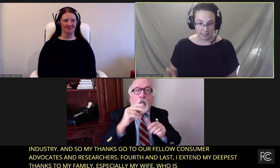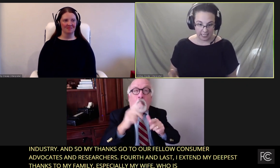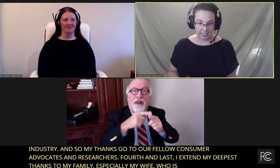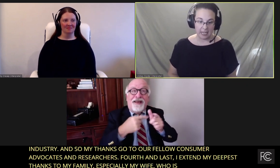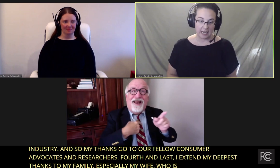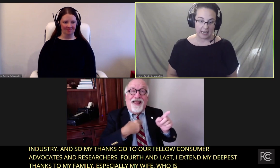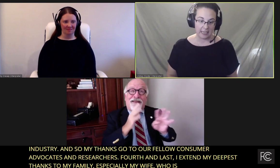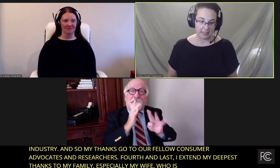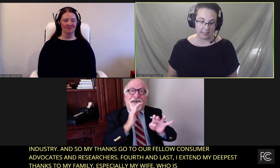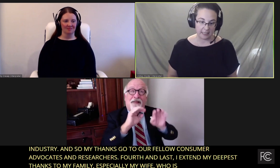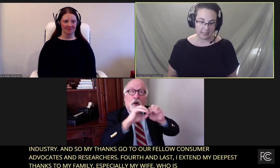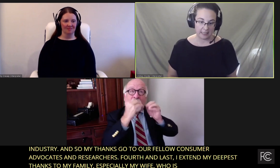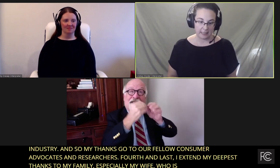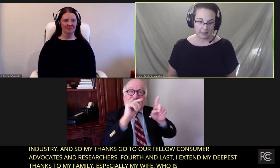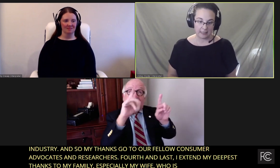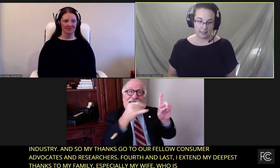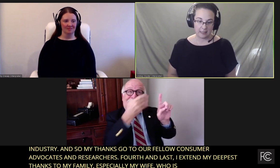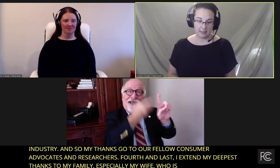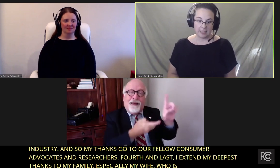TDI.